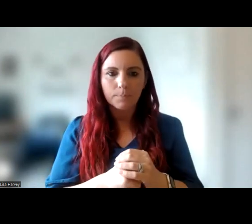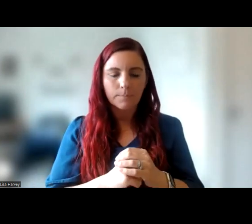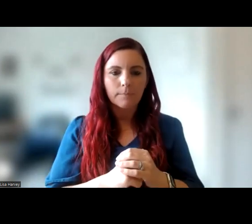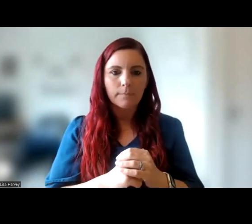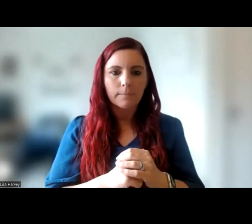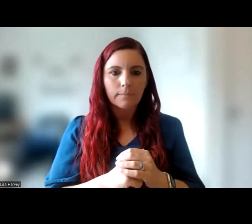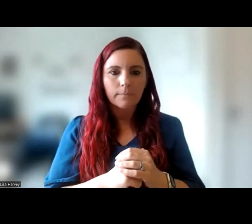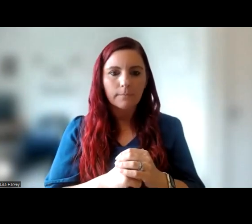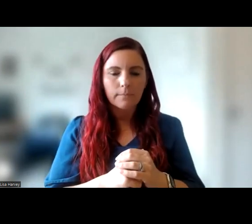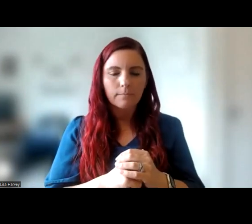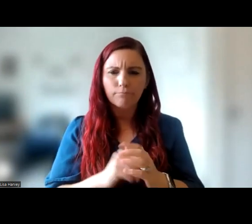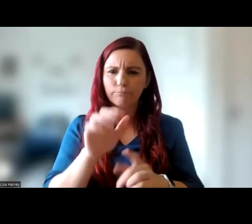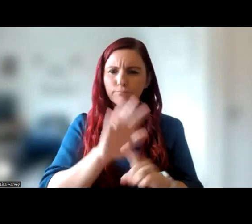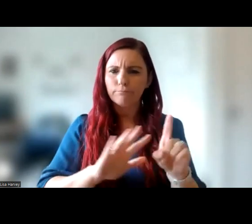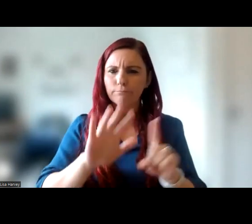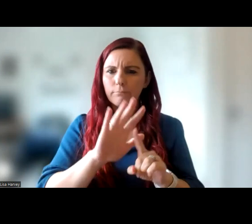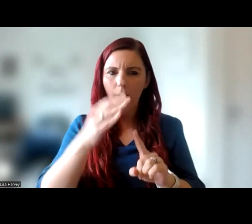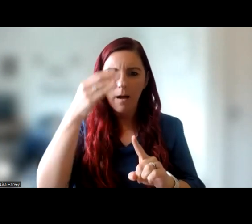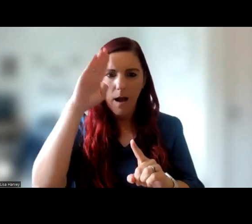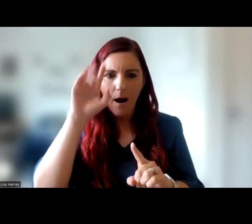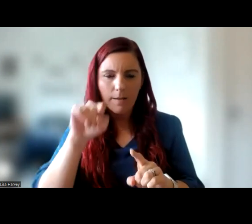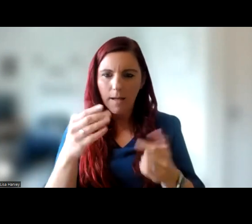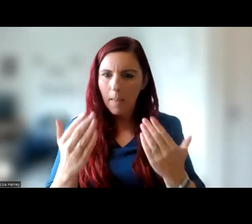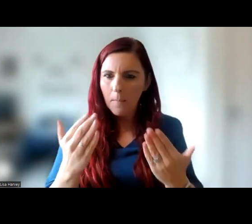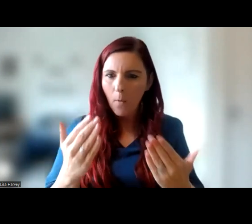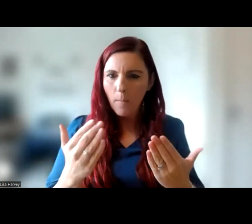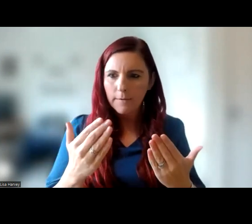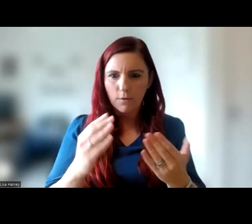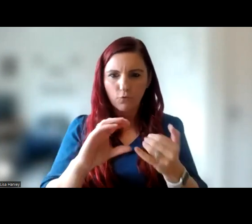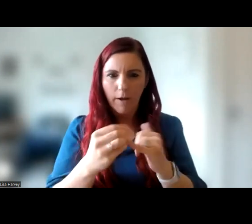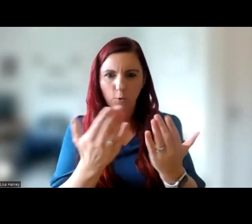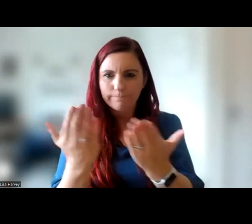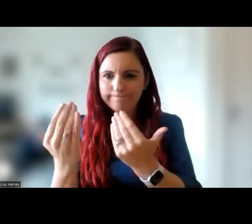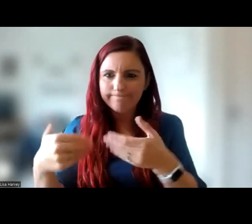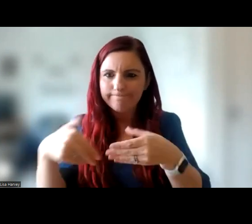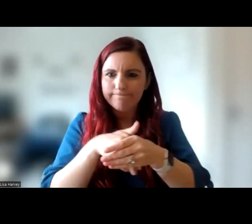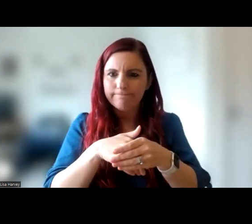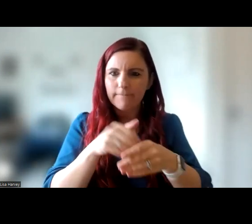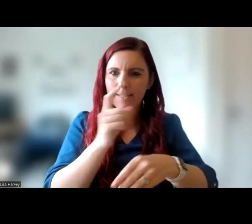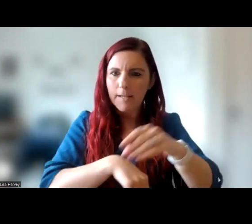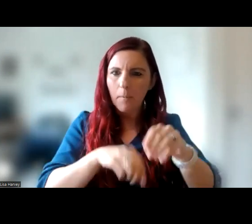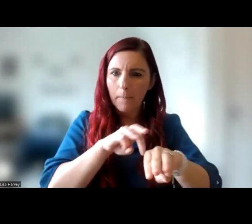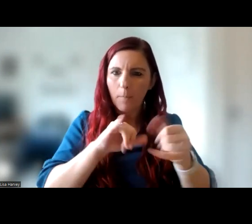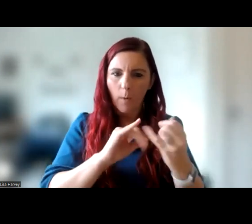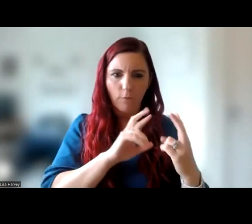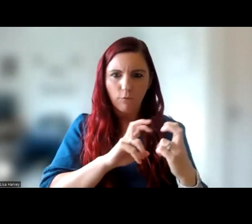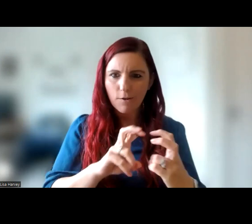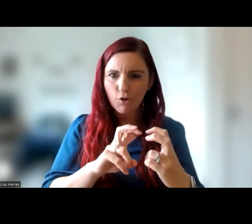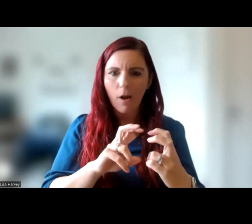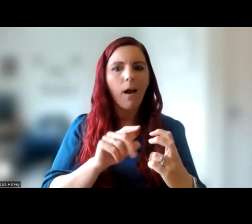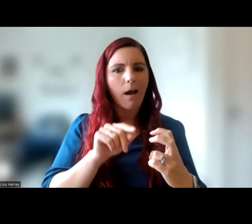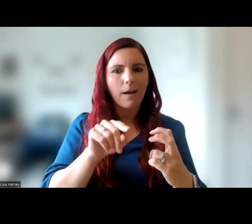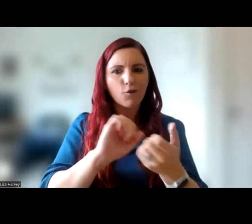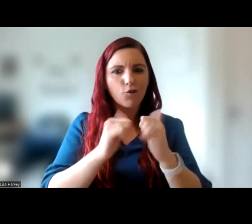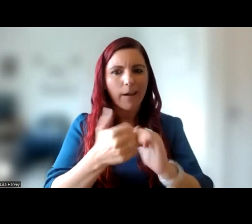The landscape in Ireland for meaningfully involving people with disabilities in research has changed substantially over the past few